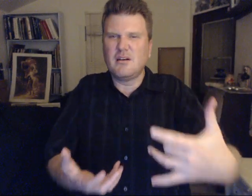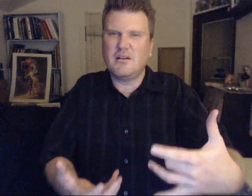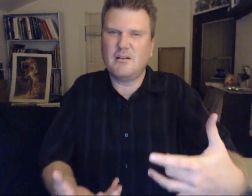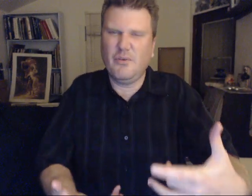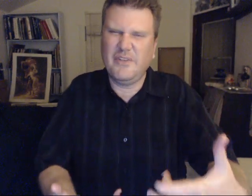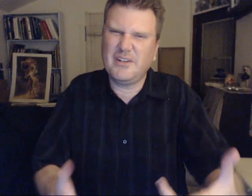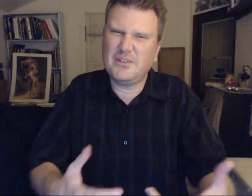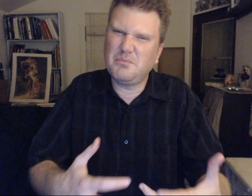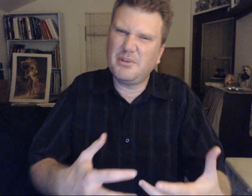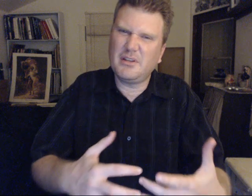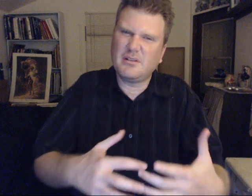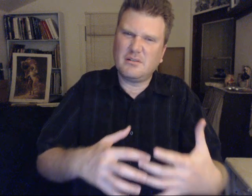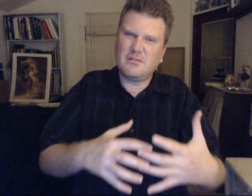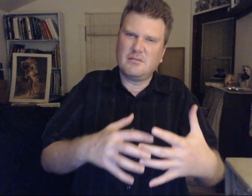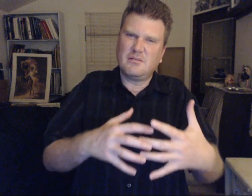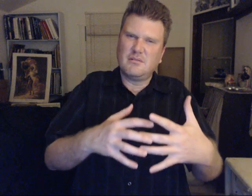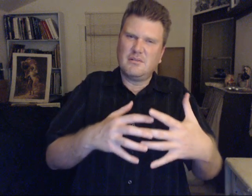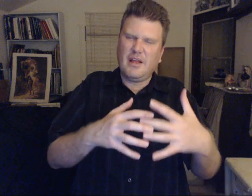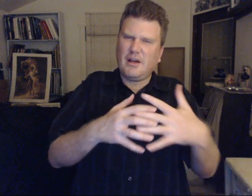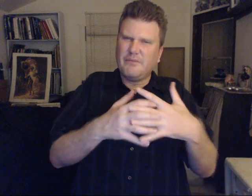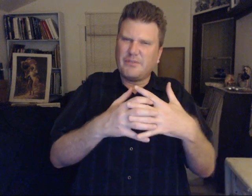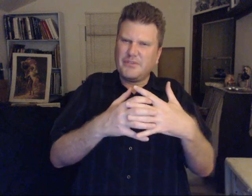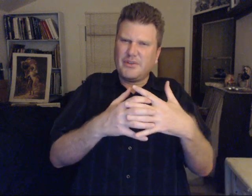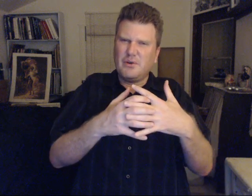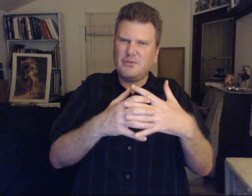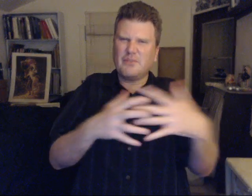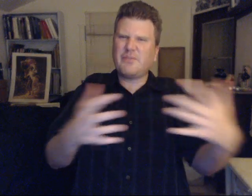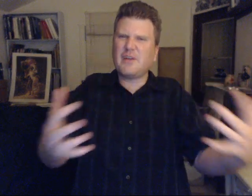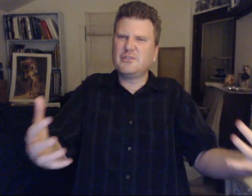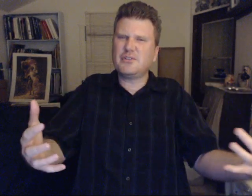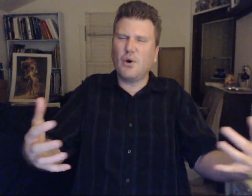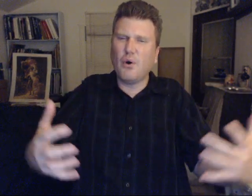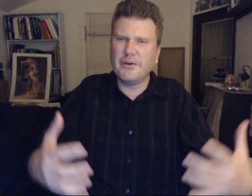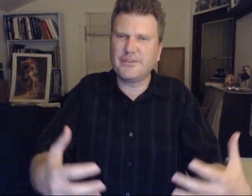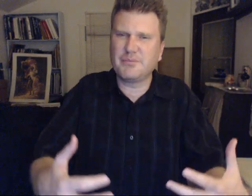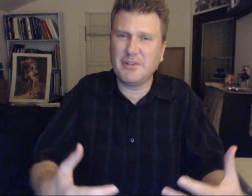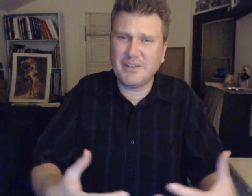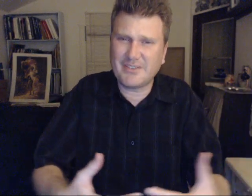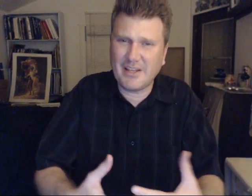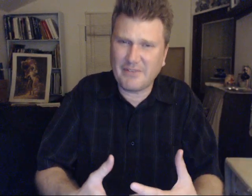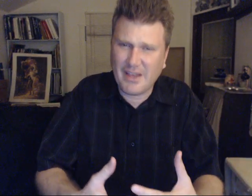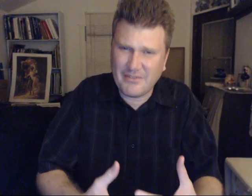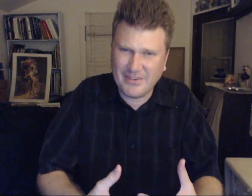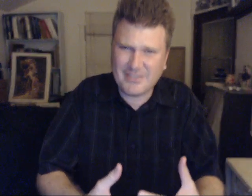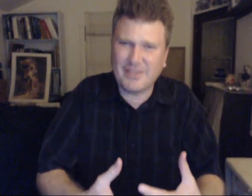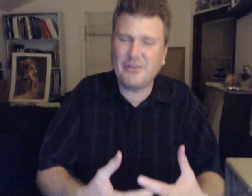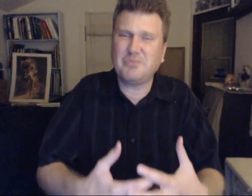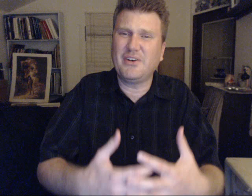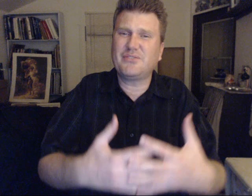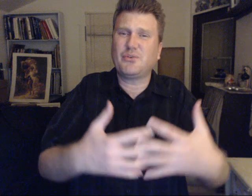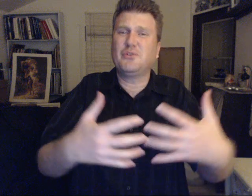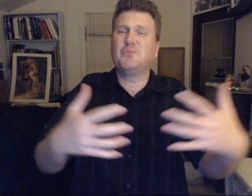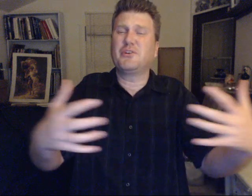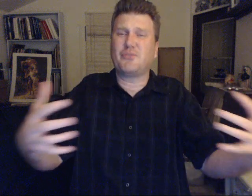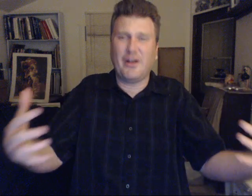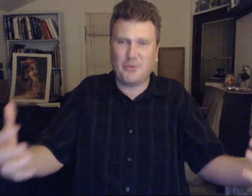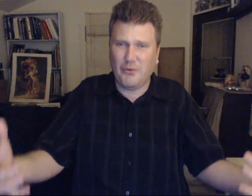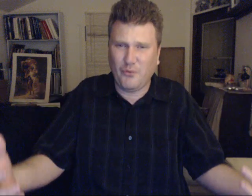Where they should be. A comfort zone. Your family should always. Be a safe haven. Instead of a place. Where you would much rather avoid.